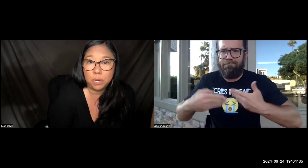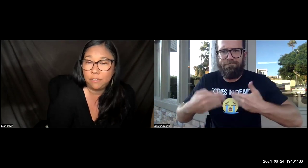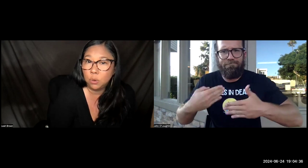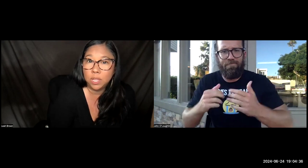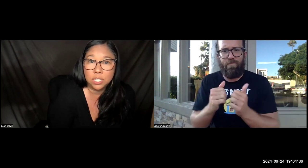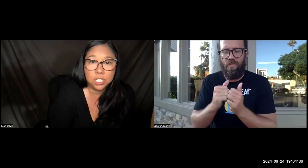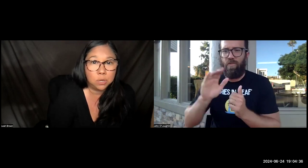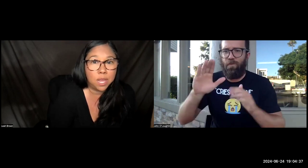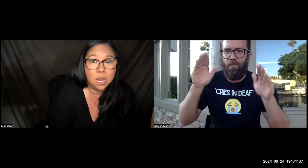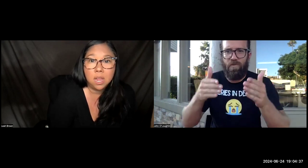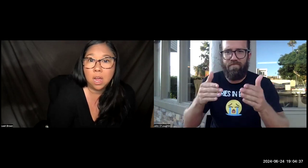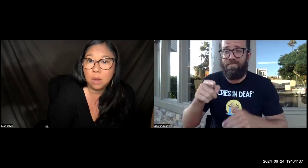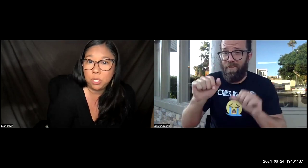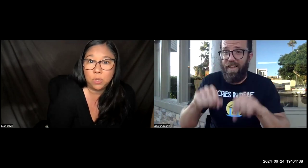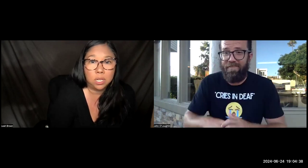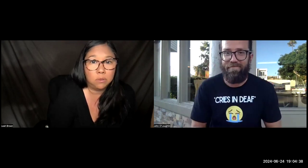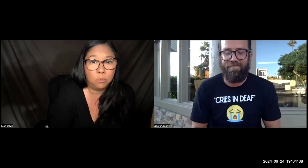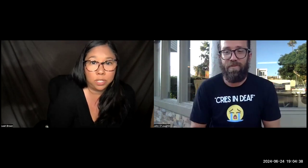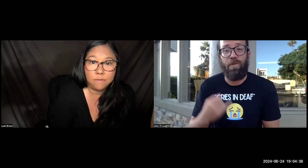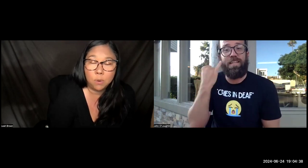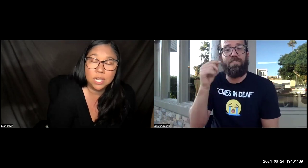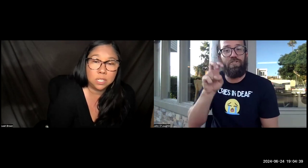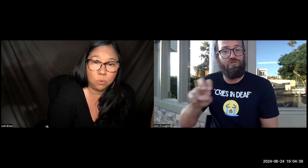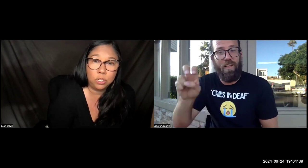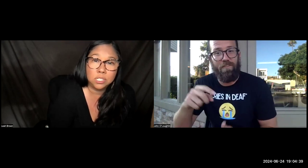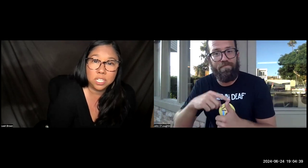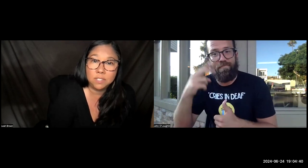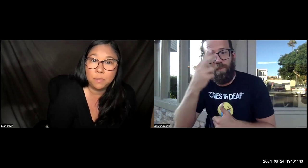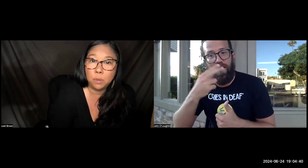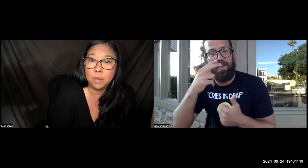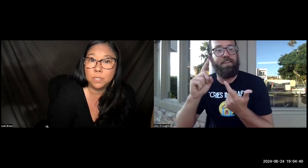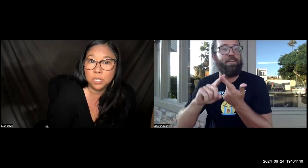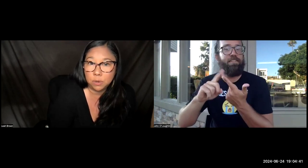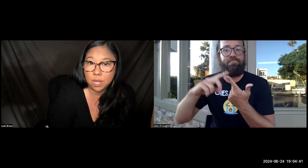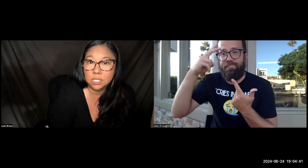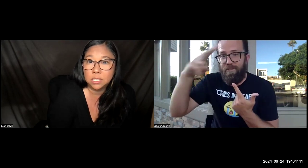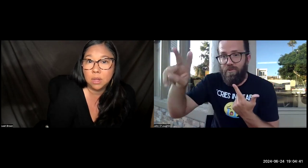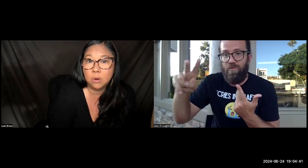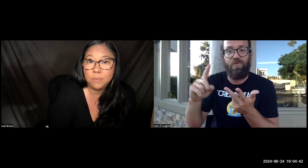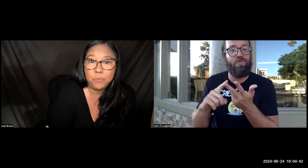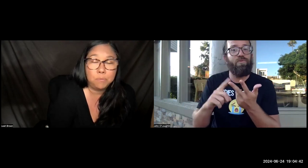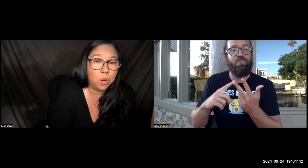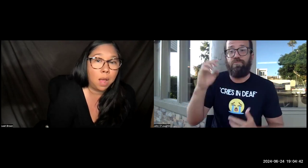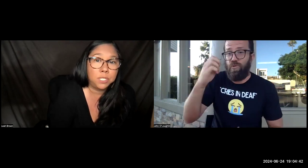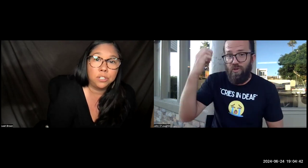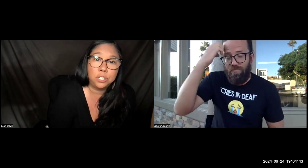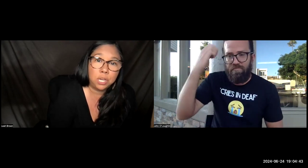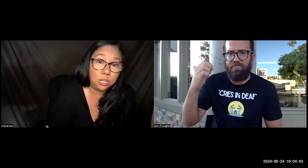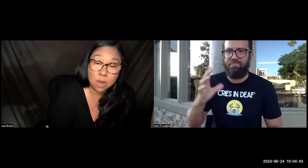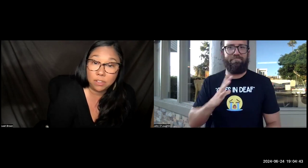but if you're willing to do it, um, you can really focus and roll your sleeves up. You'll be able to do it. So perhaps you're traveling